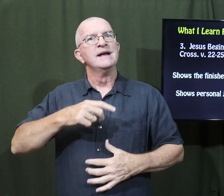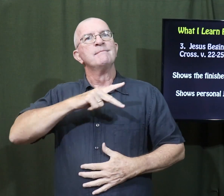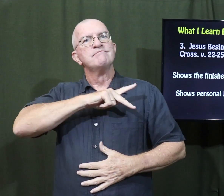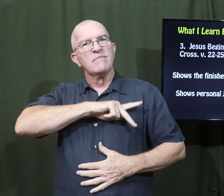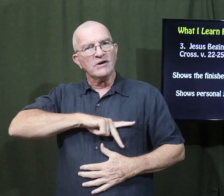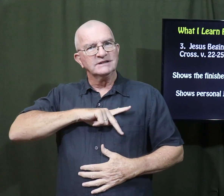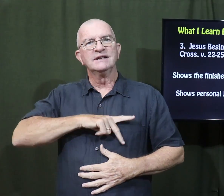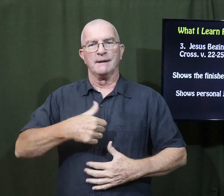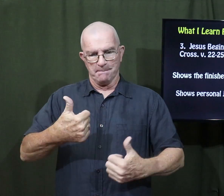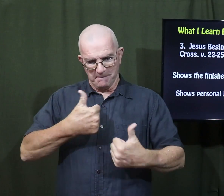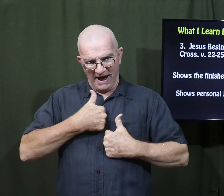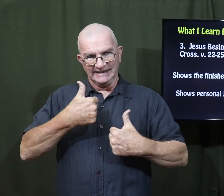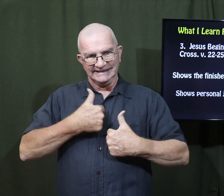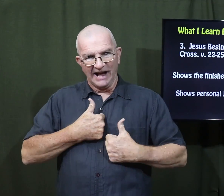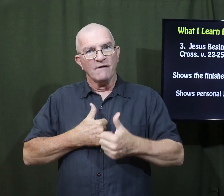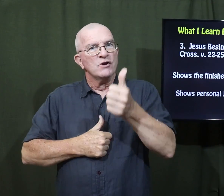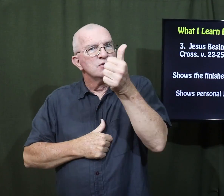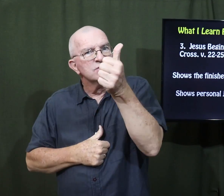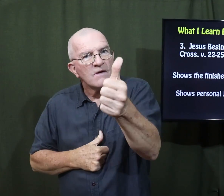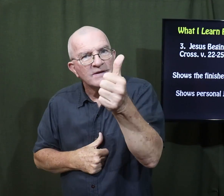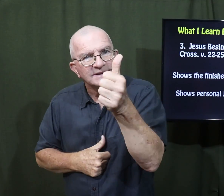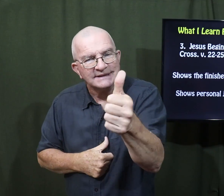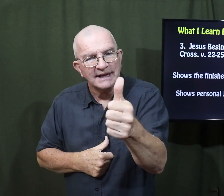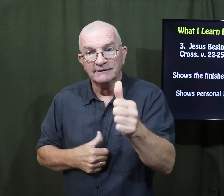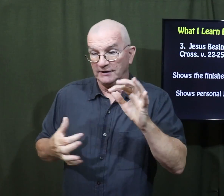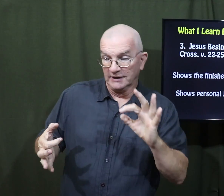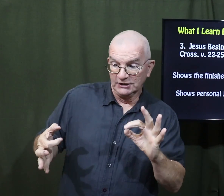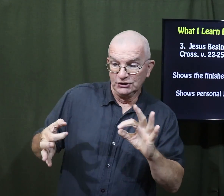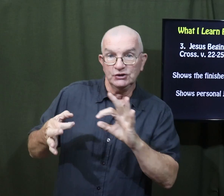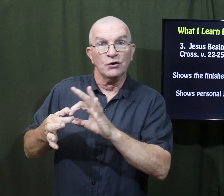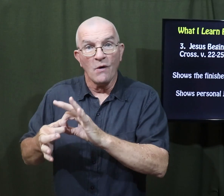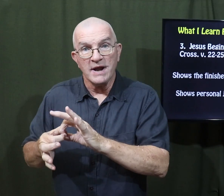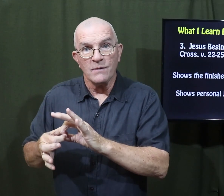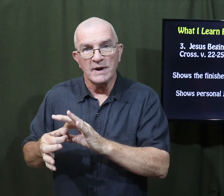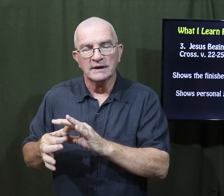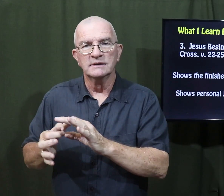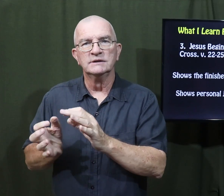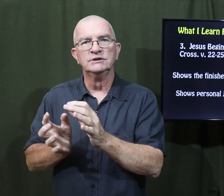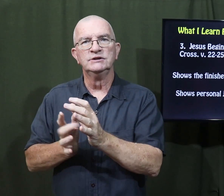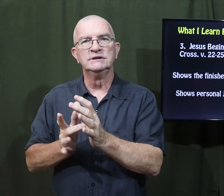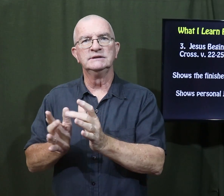I personally you personally have joined with Jesus.